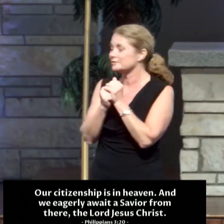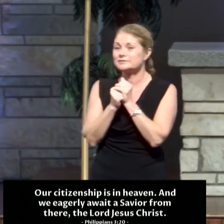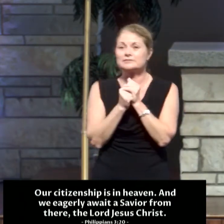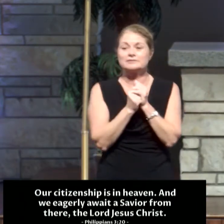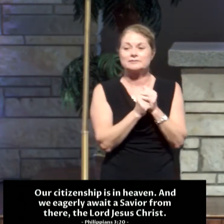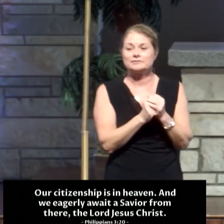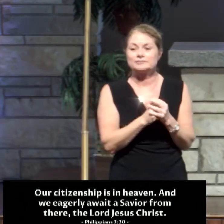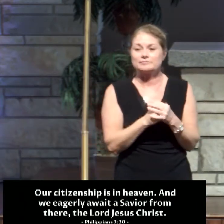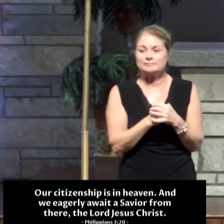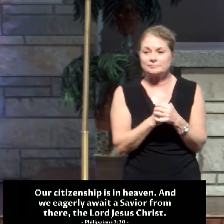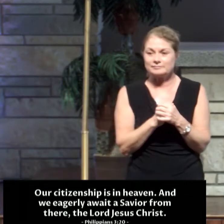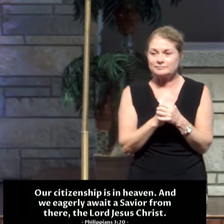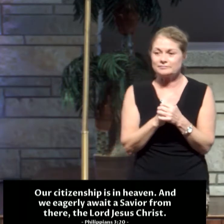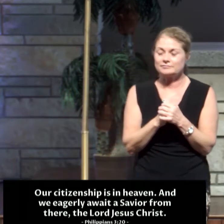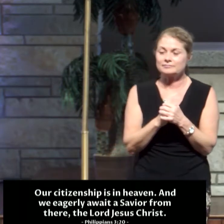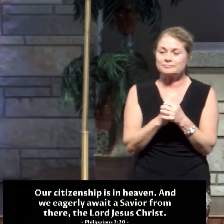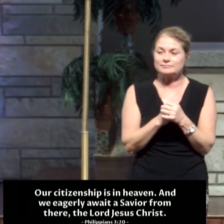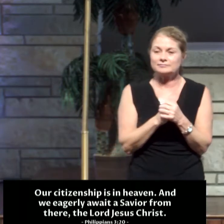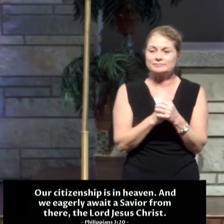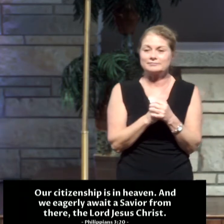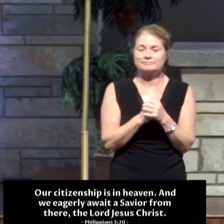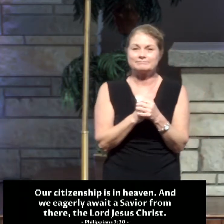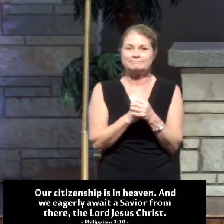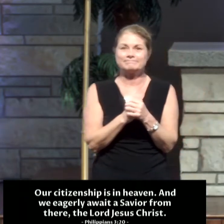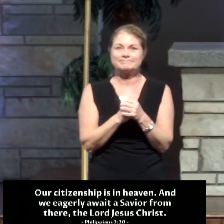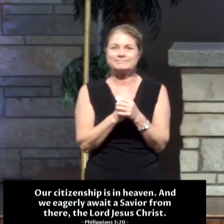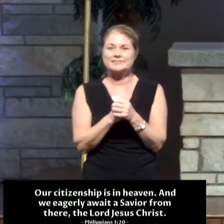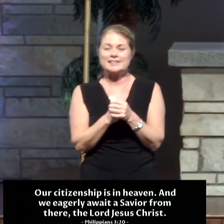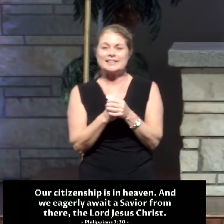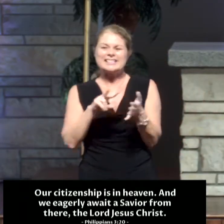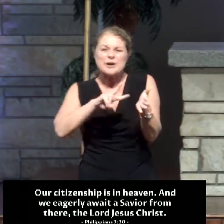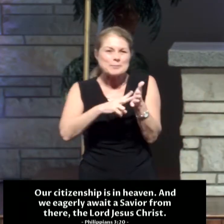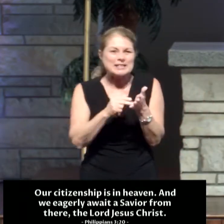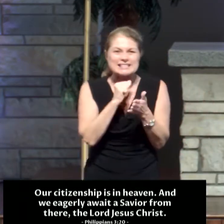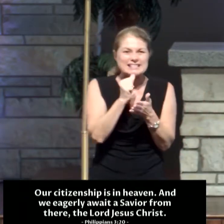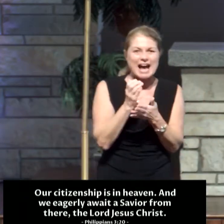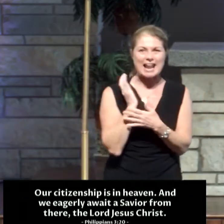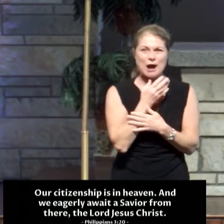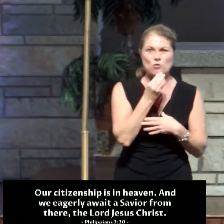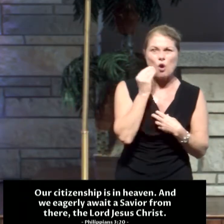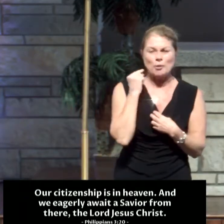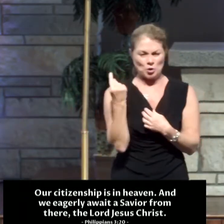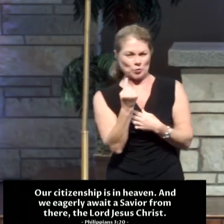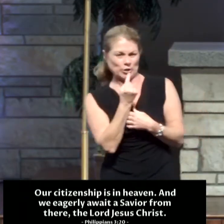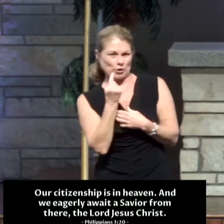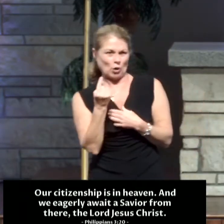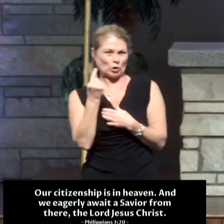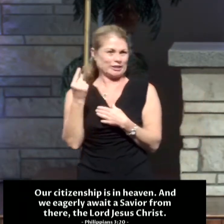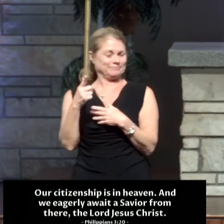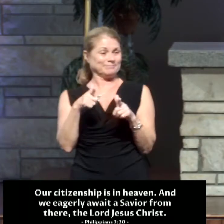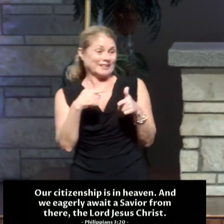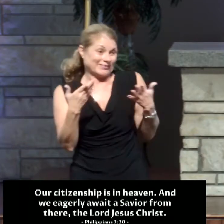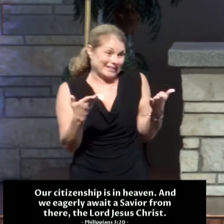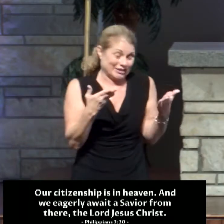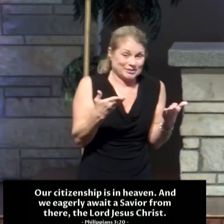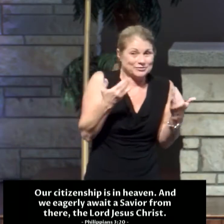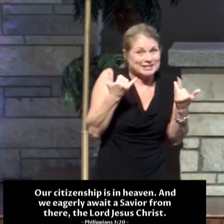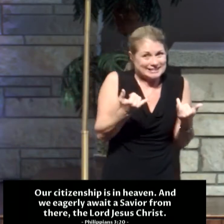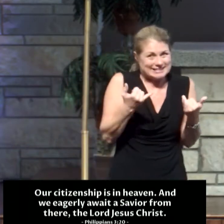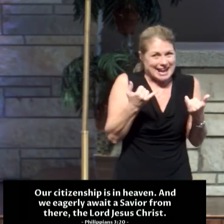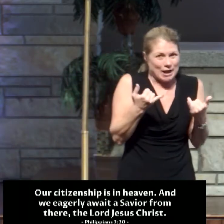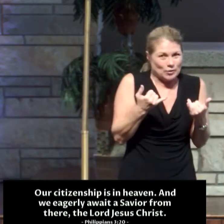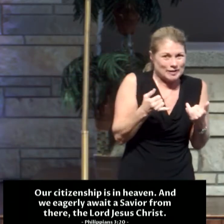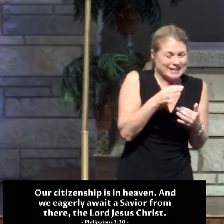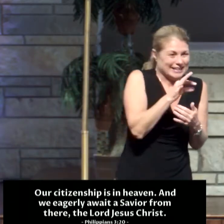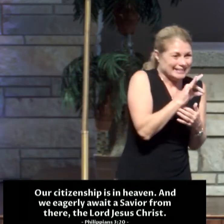the Lord Jesus Christ. In other words, this is not our home. We are only passing through. We're here for 80, 90,